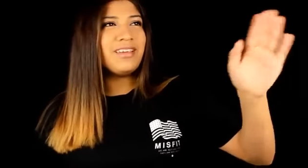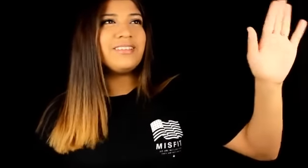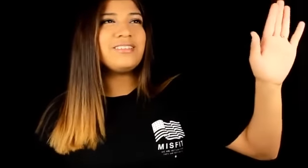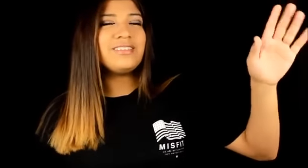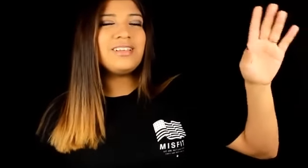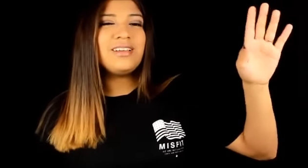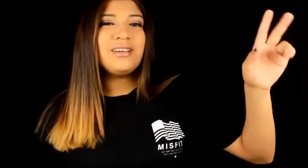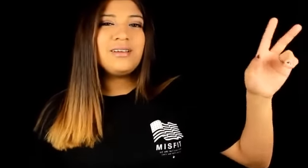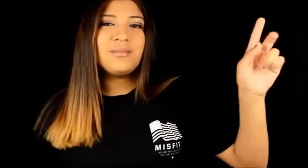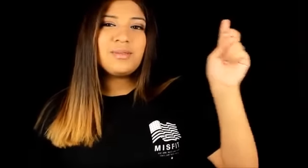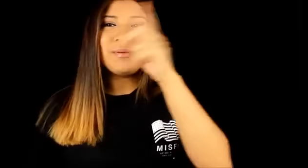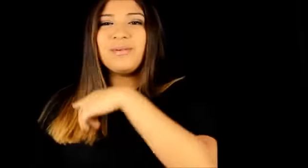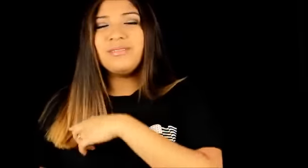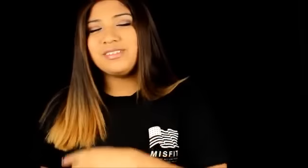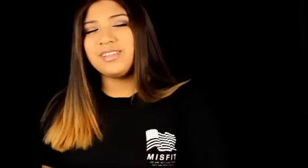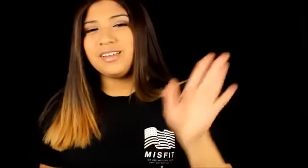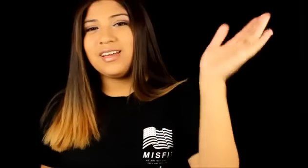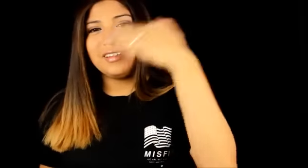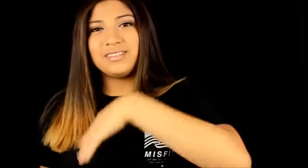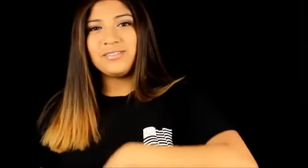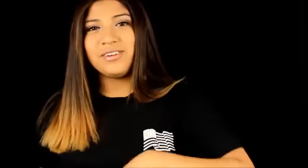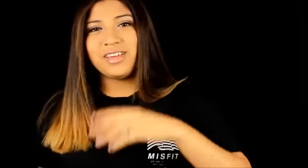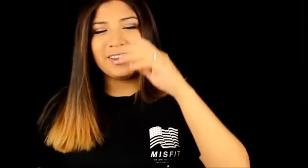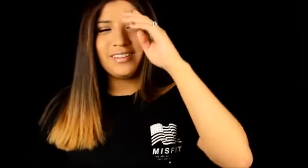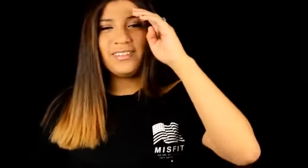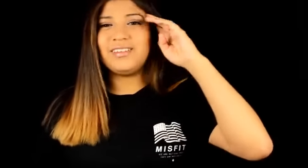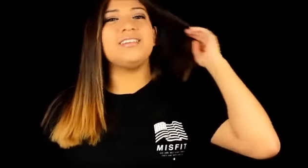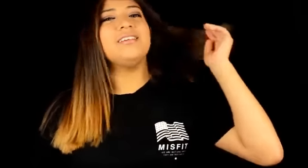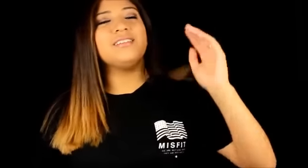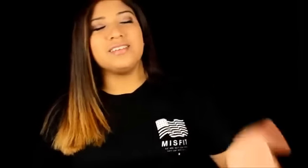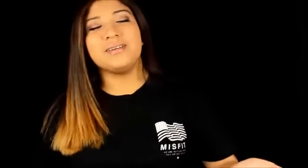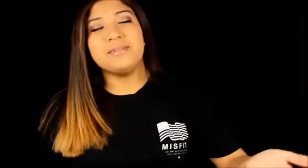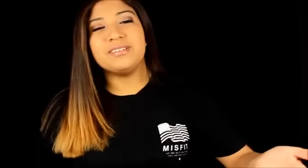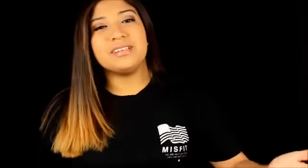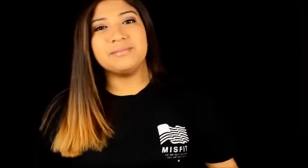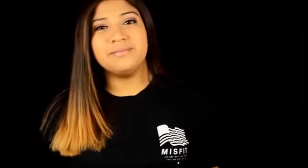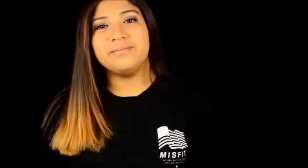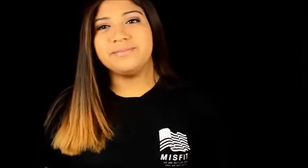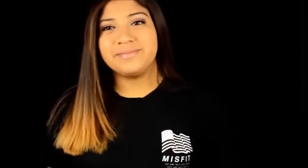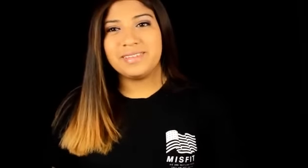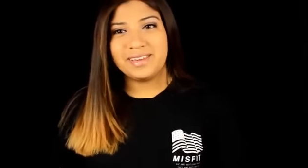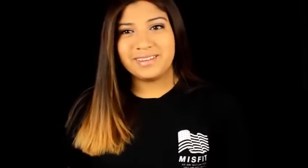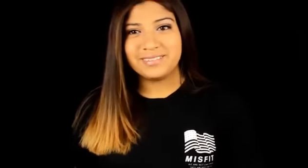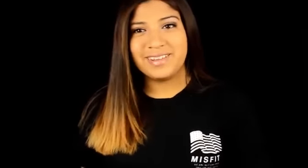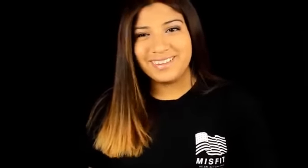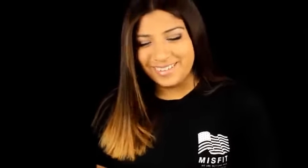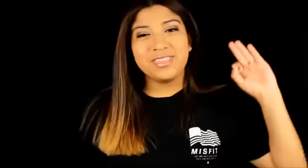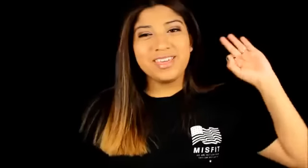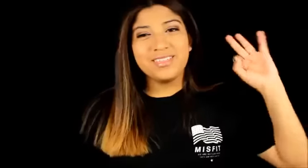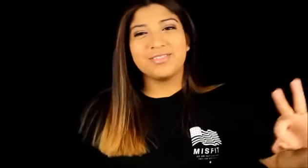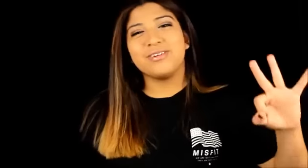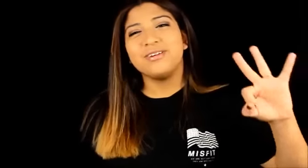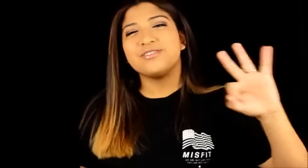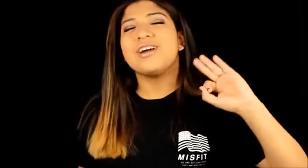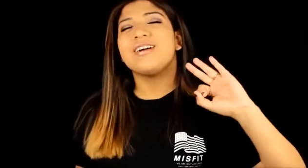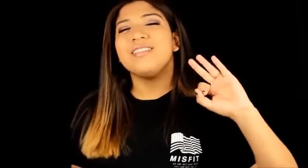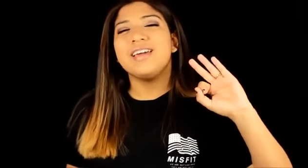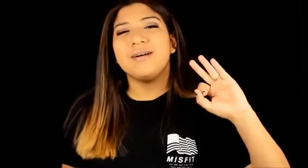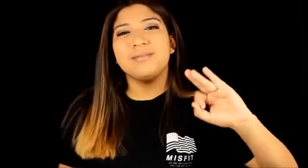else so then I was like that let's forget it like like I miss it yeah the third track on the album